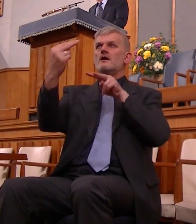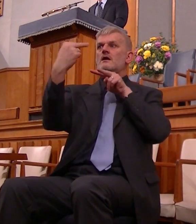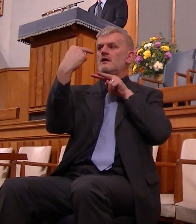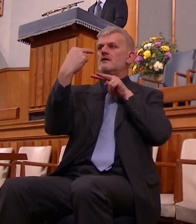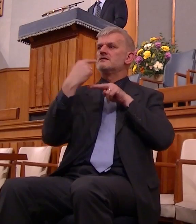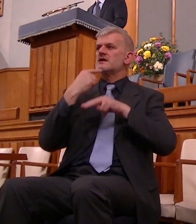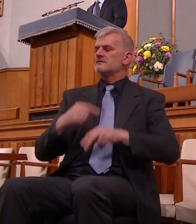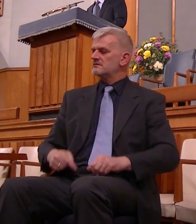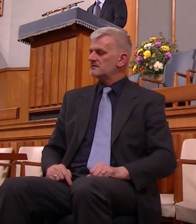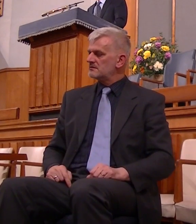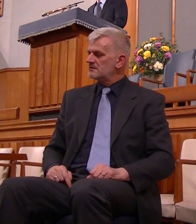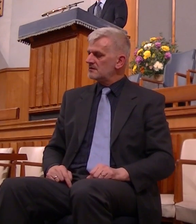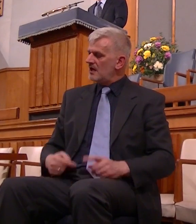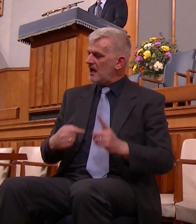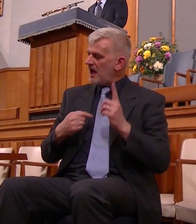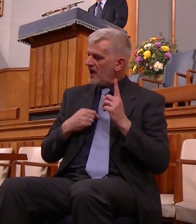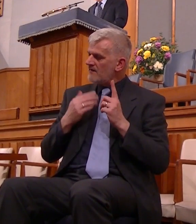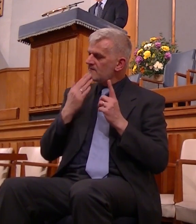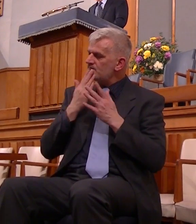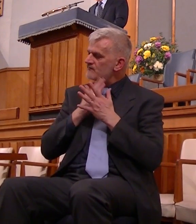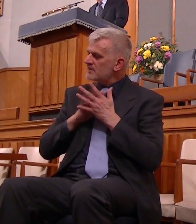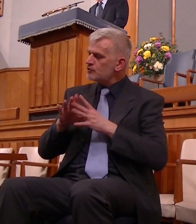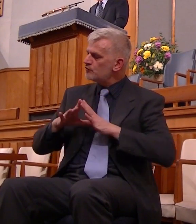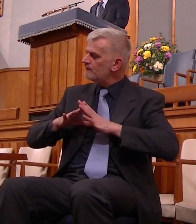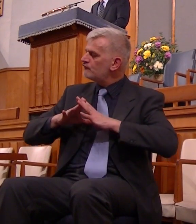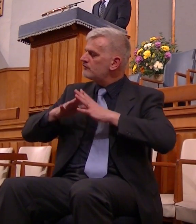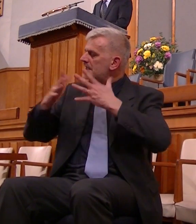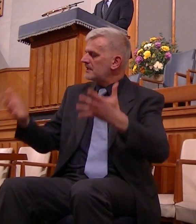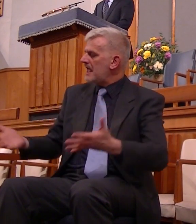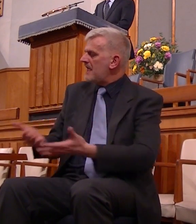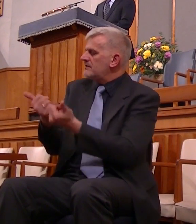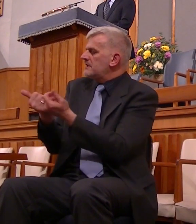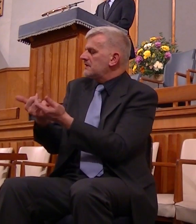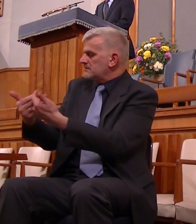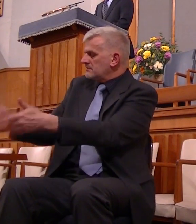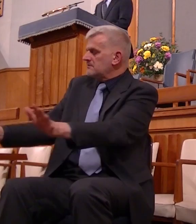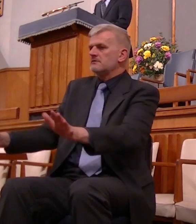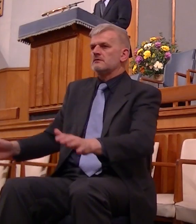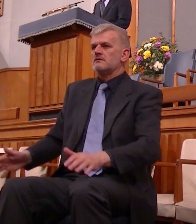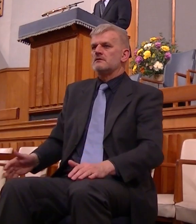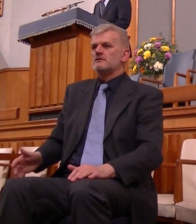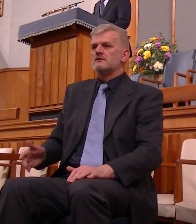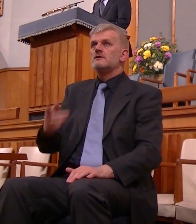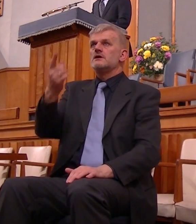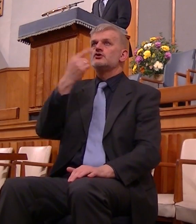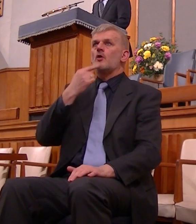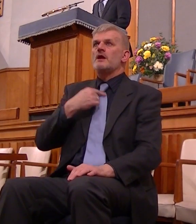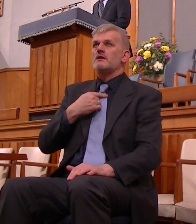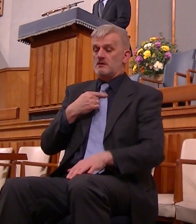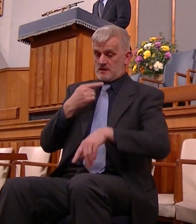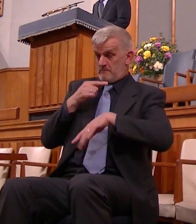I freely all forgive this blood as for your ransom paid